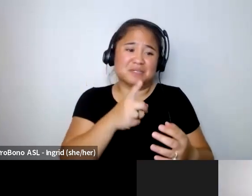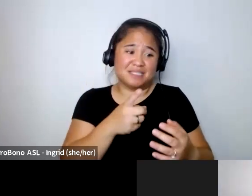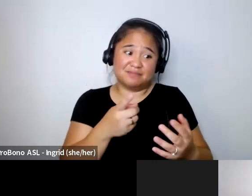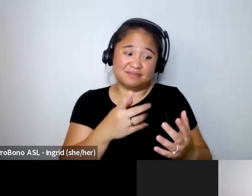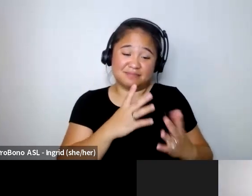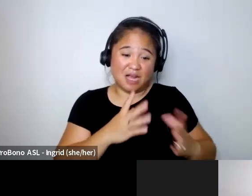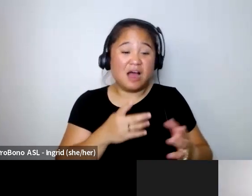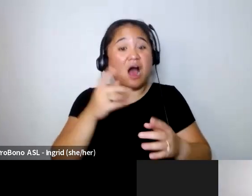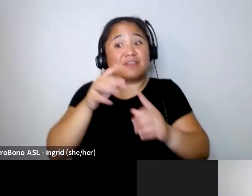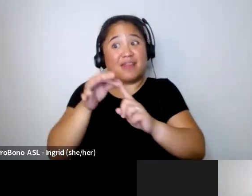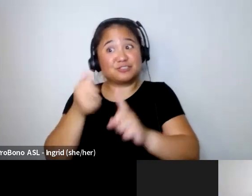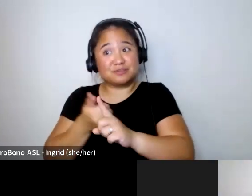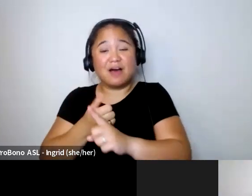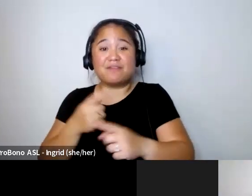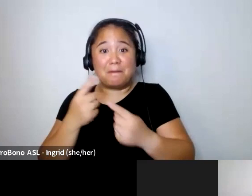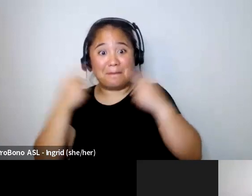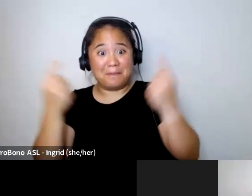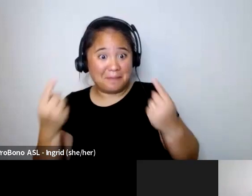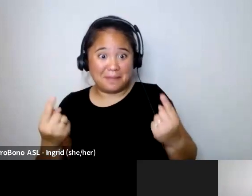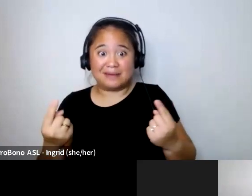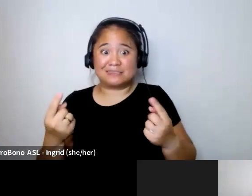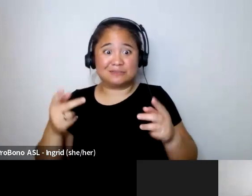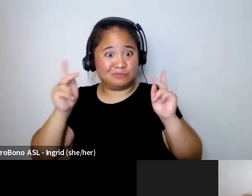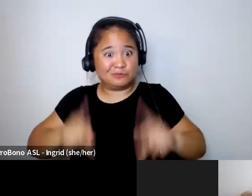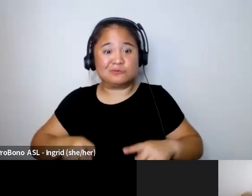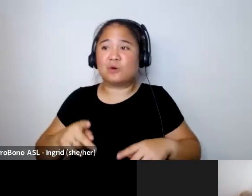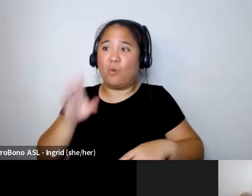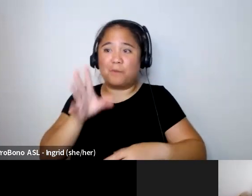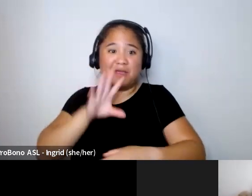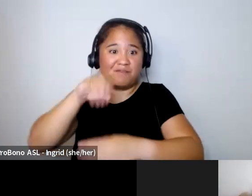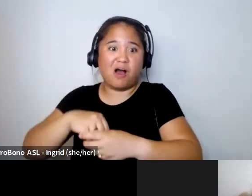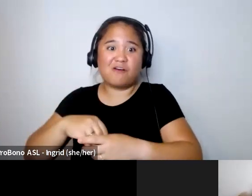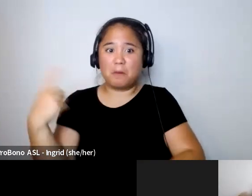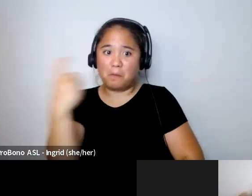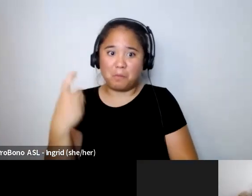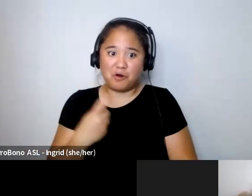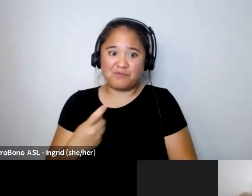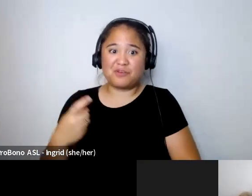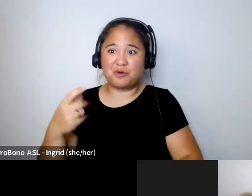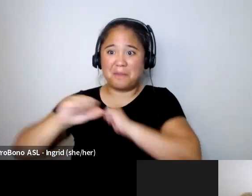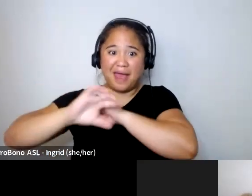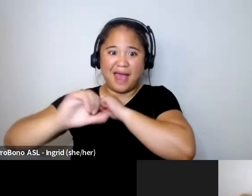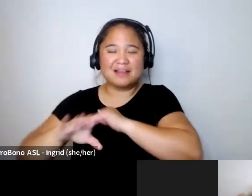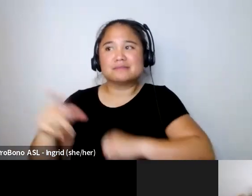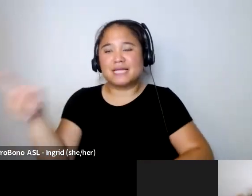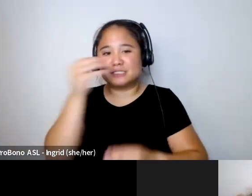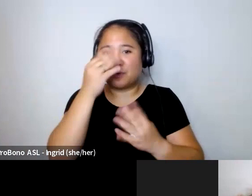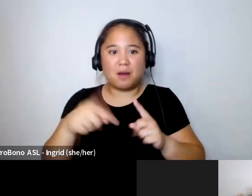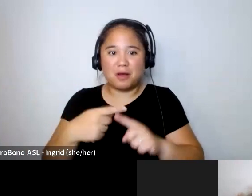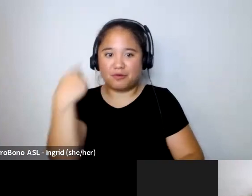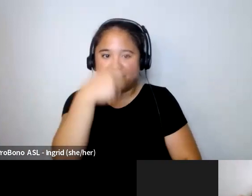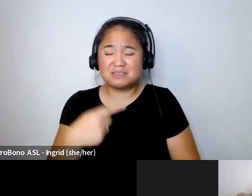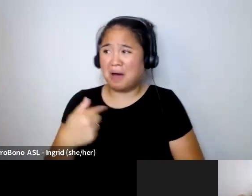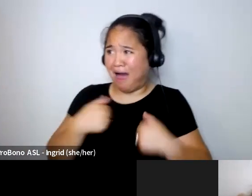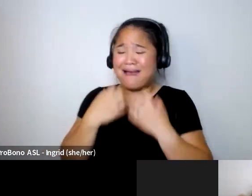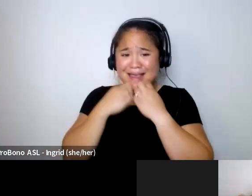massive star who's going to be in a perfume ad they don't care that much about your face tragically you know i care about your face